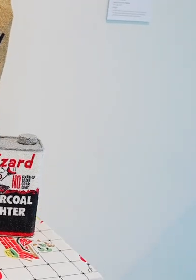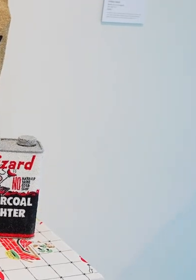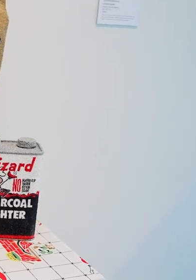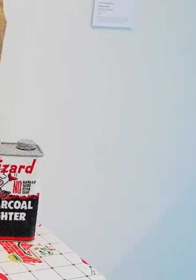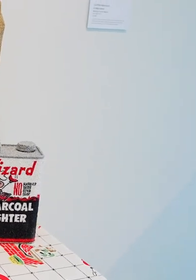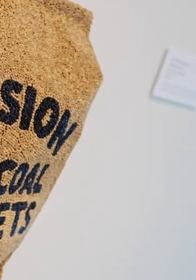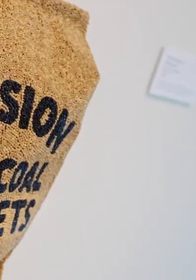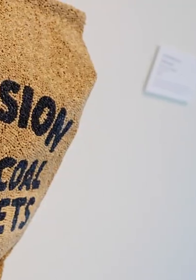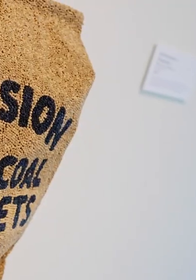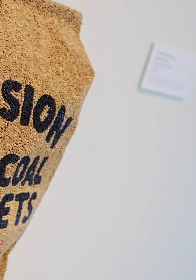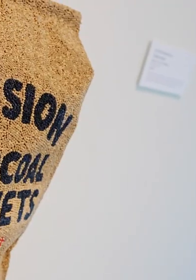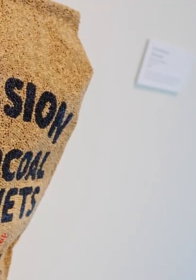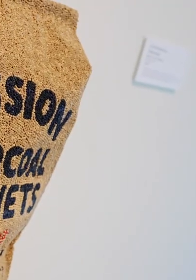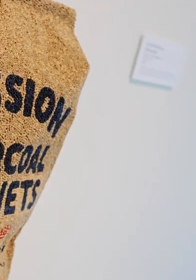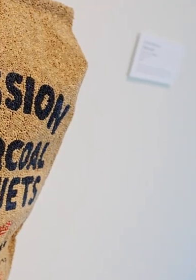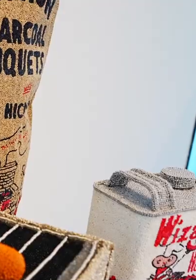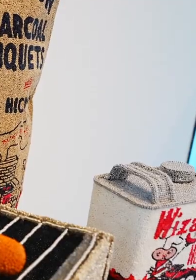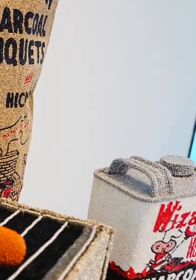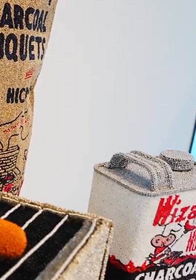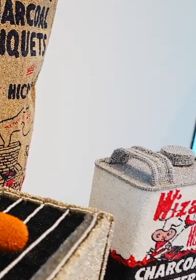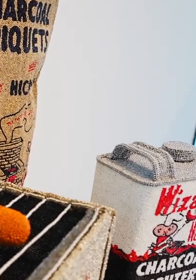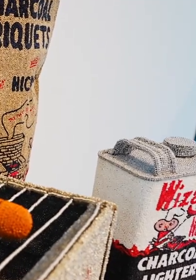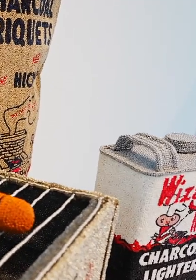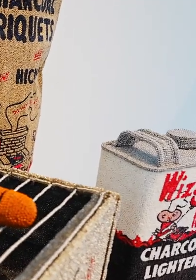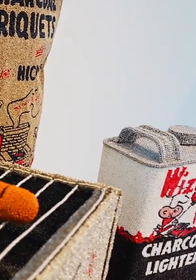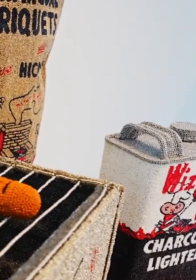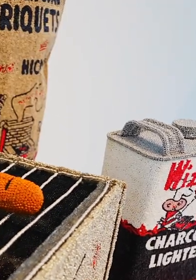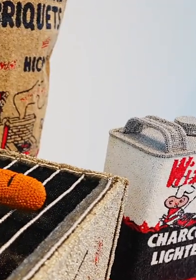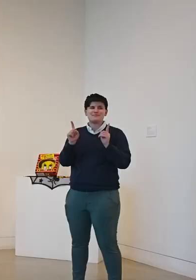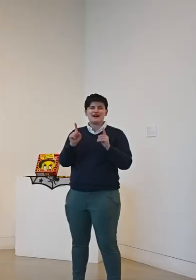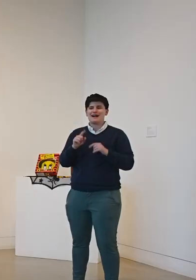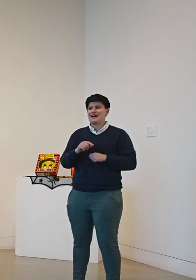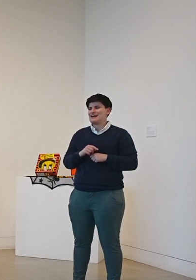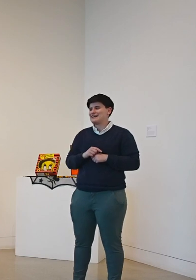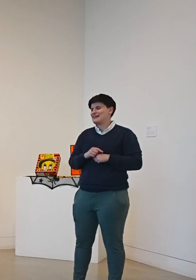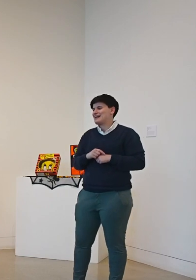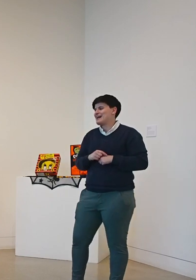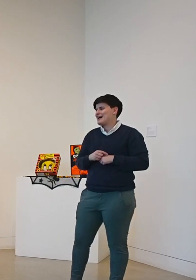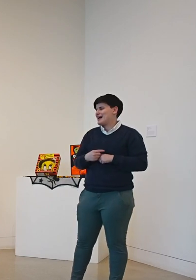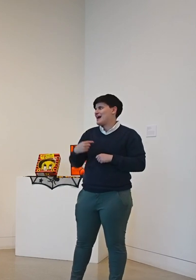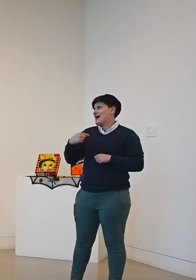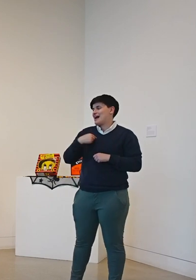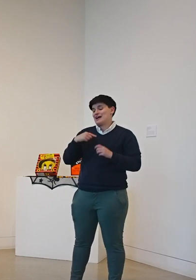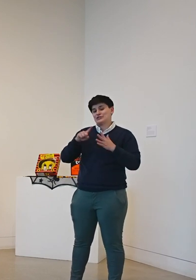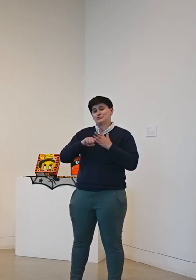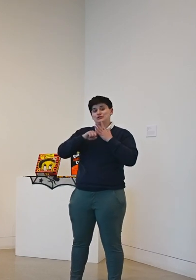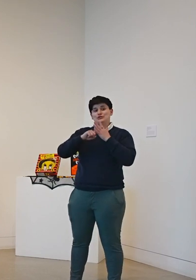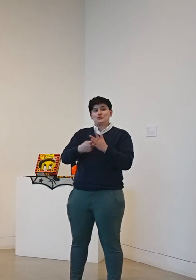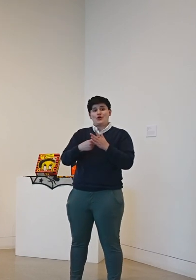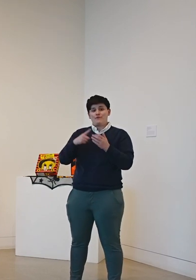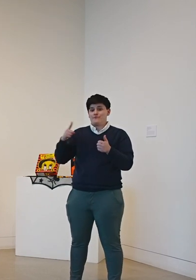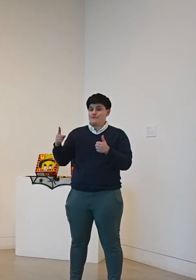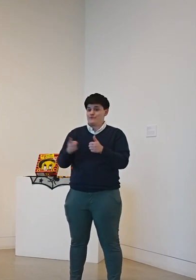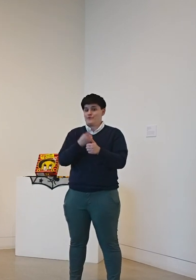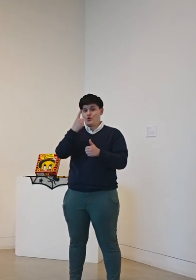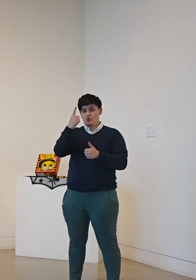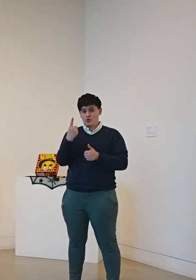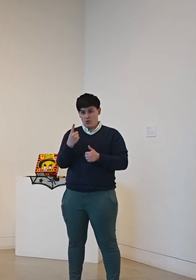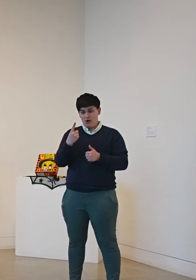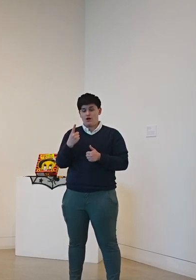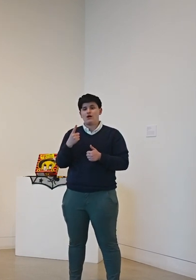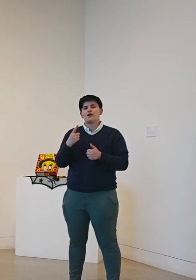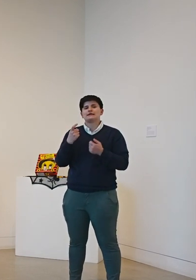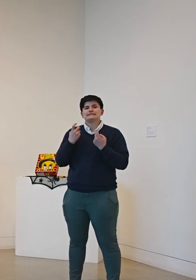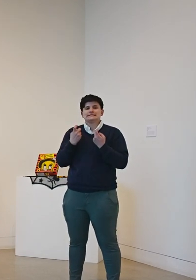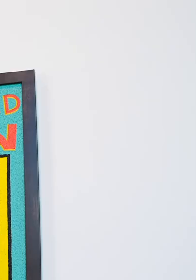and then you put it in I started the very first one the very first one was the